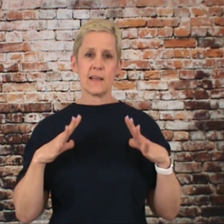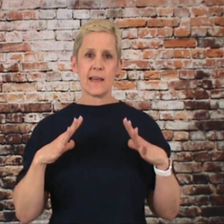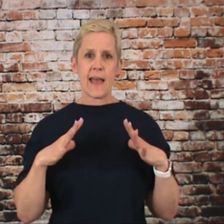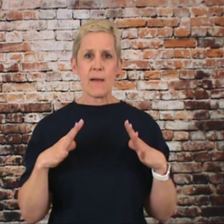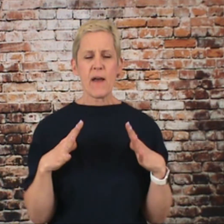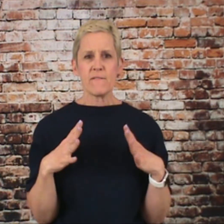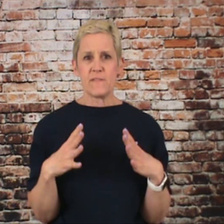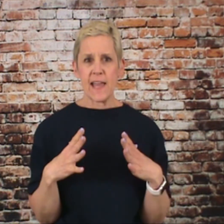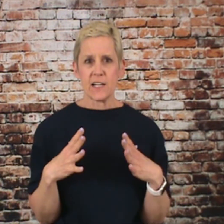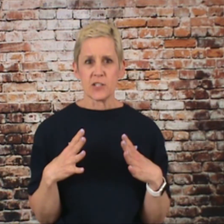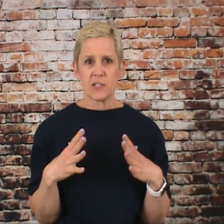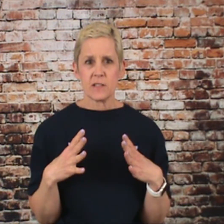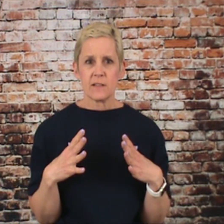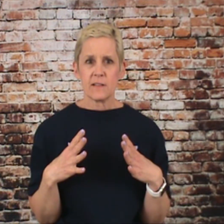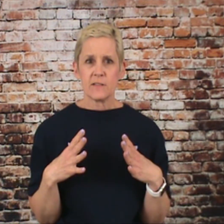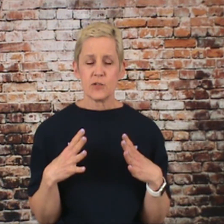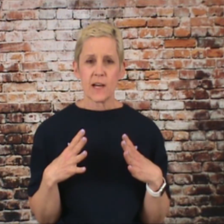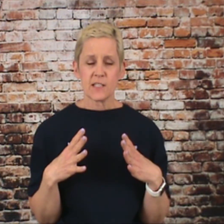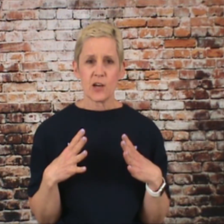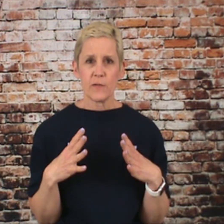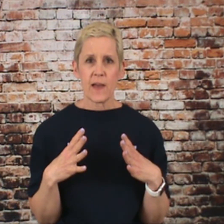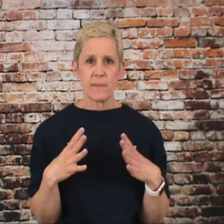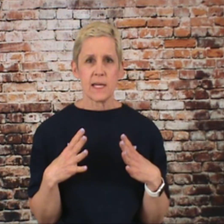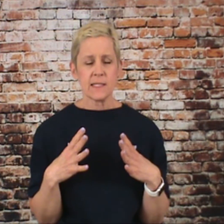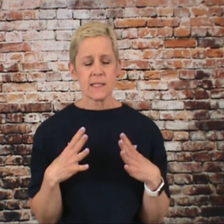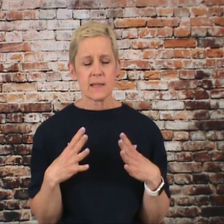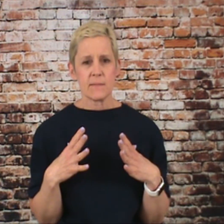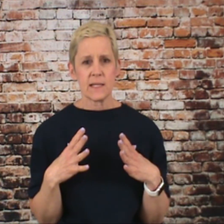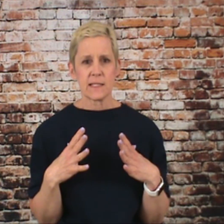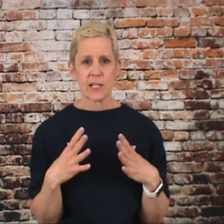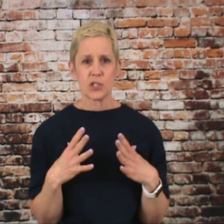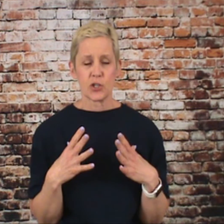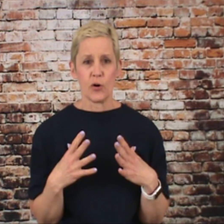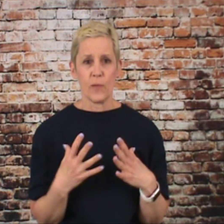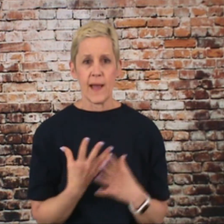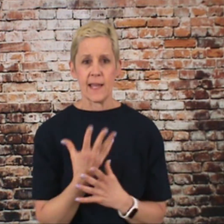How about vanish? Do you guys know what that means? It means like to go away.